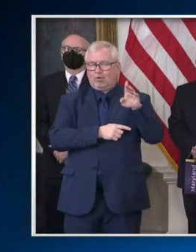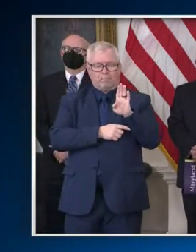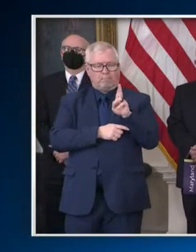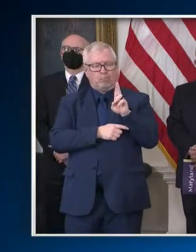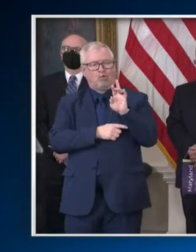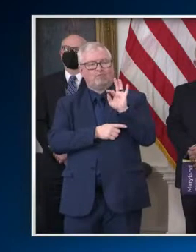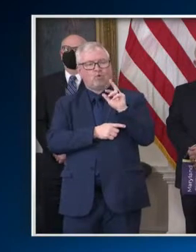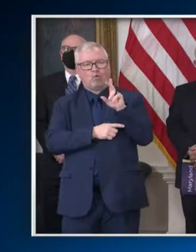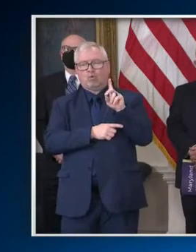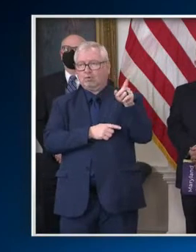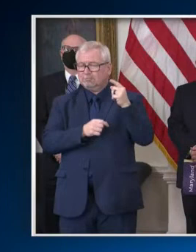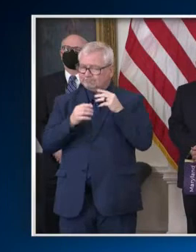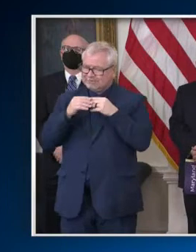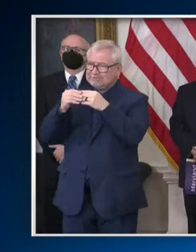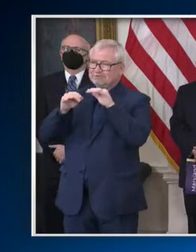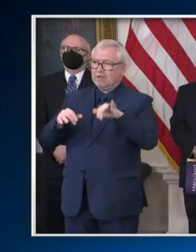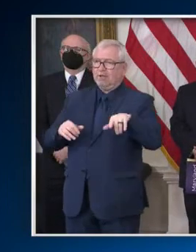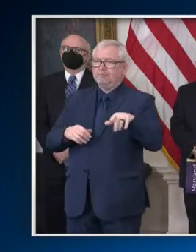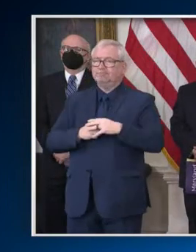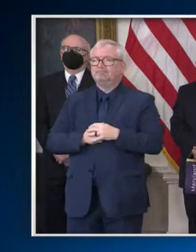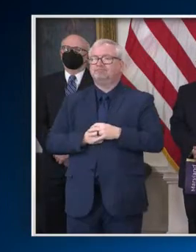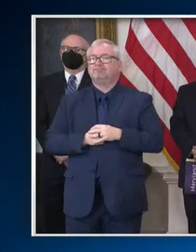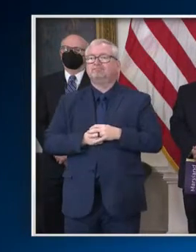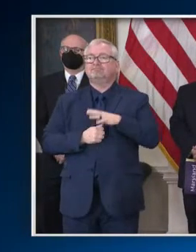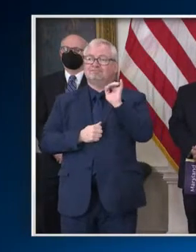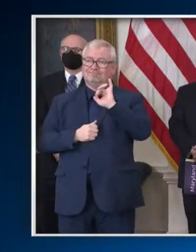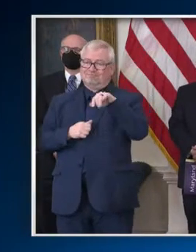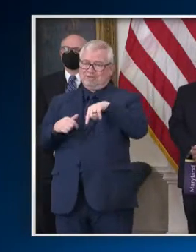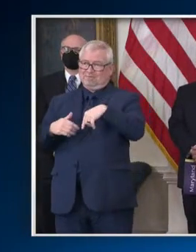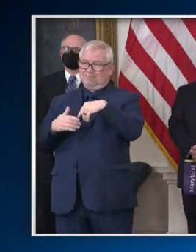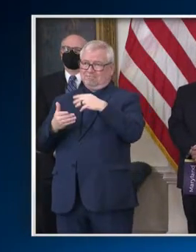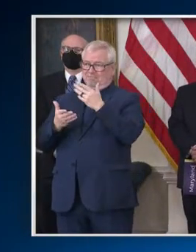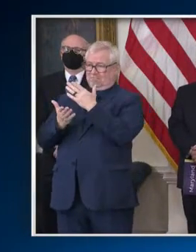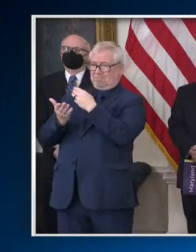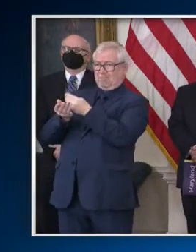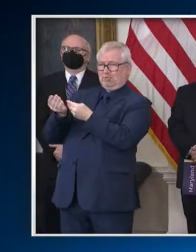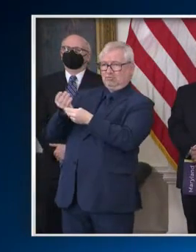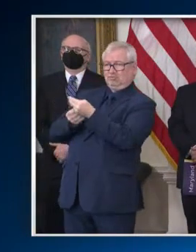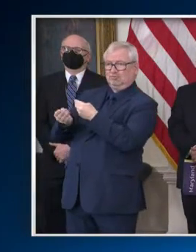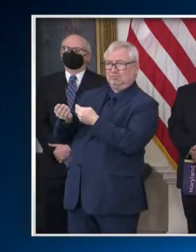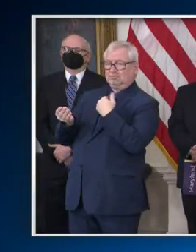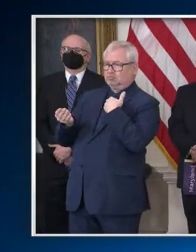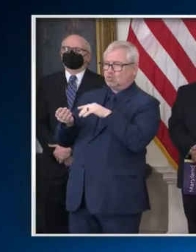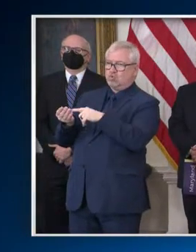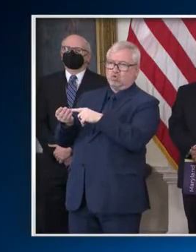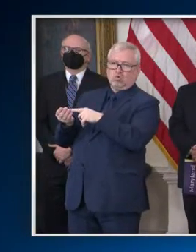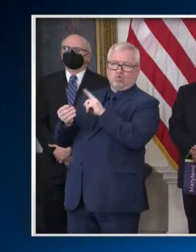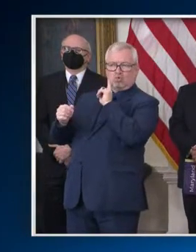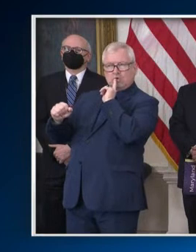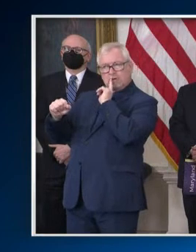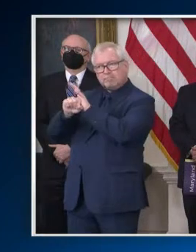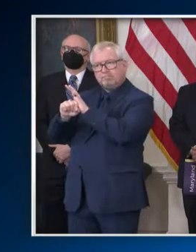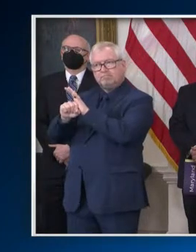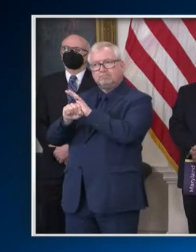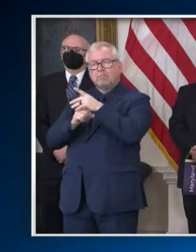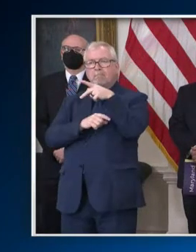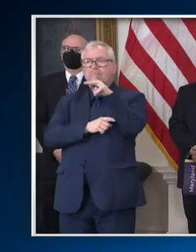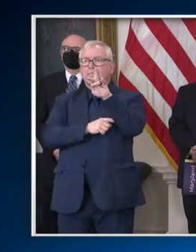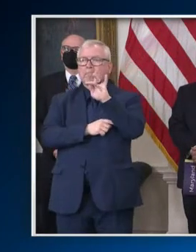this budget also makes historic commitments to public safety. Our refund the police initiative